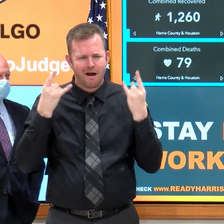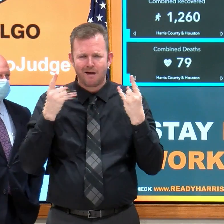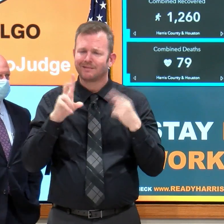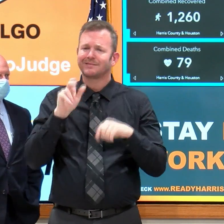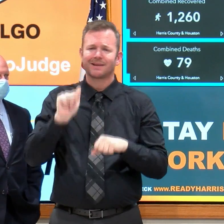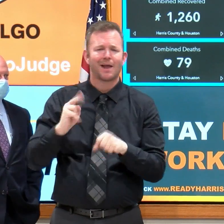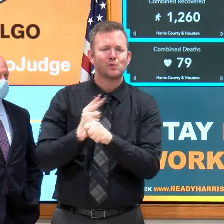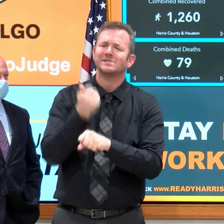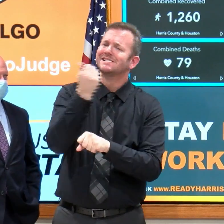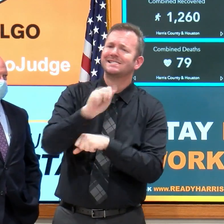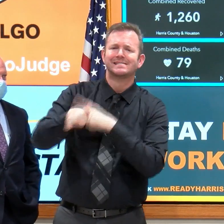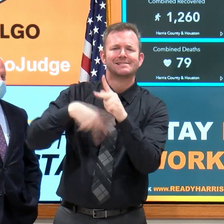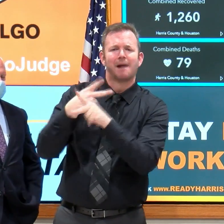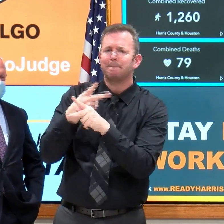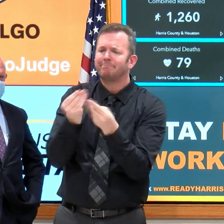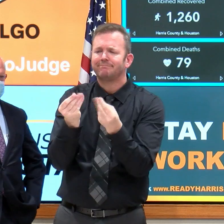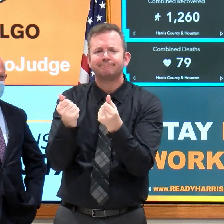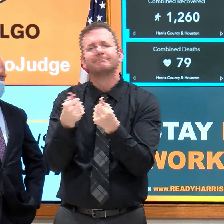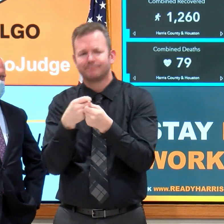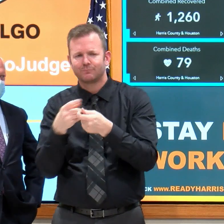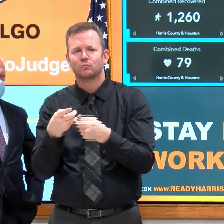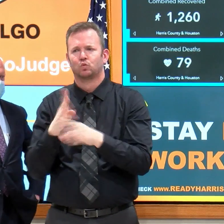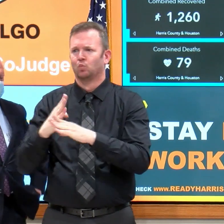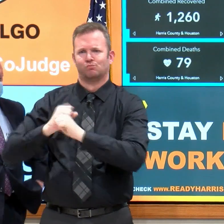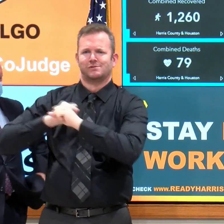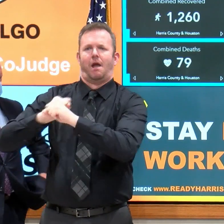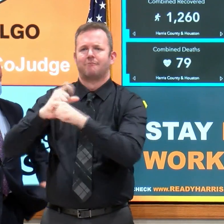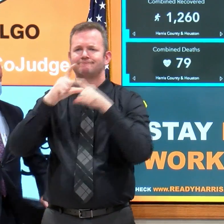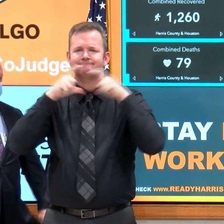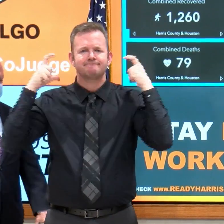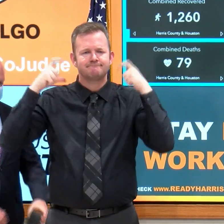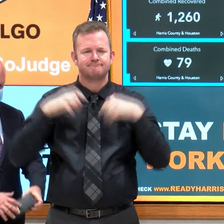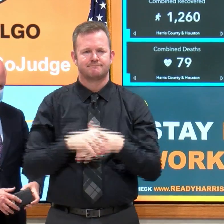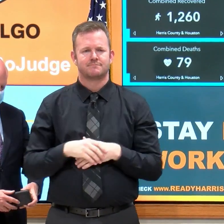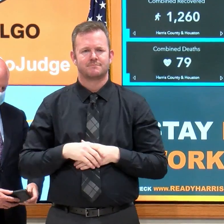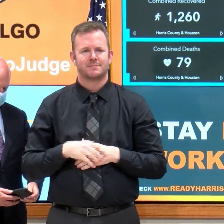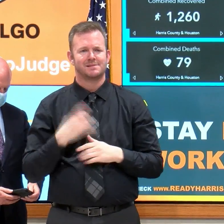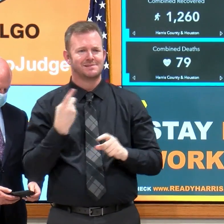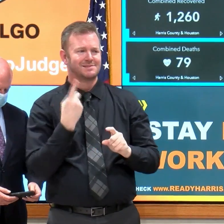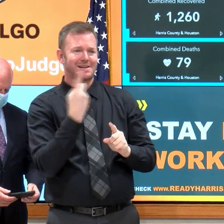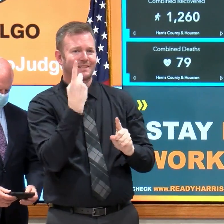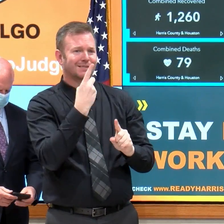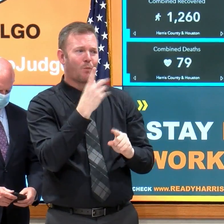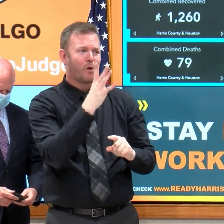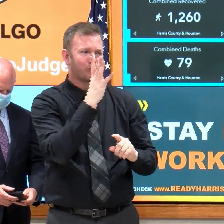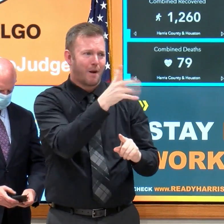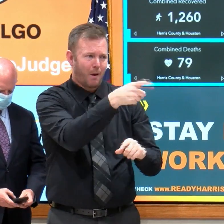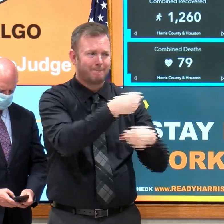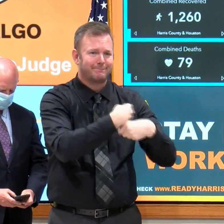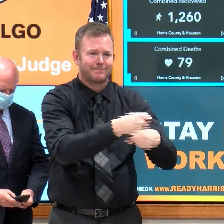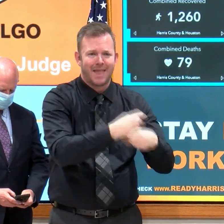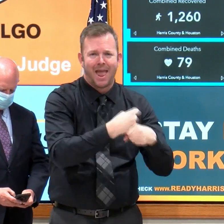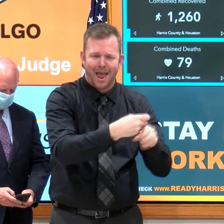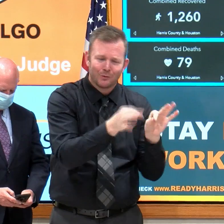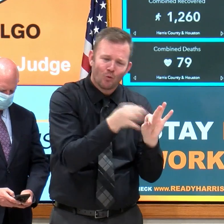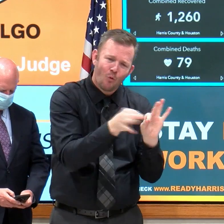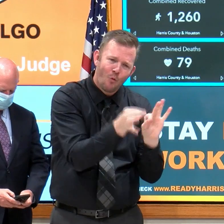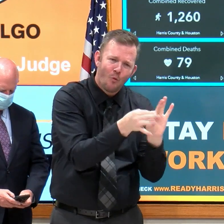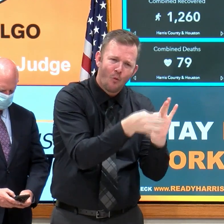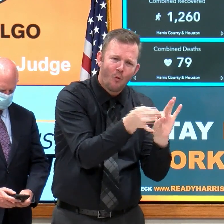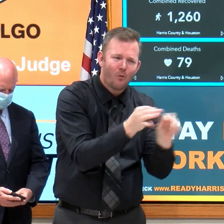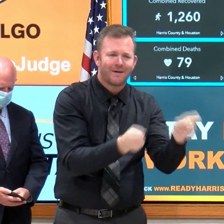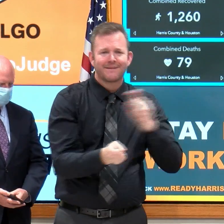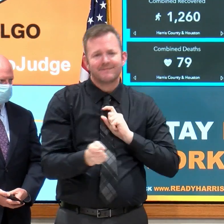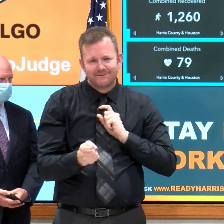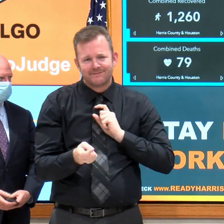I'm wearing was made by a grandmother. In fact, she made me several to try to match whatever outfit I